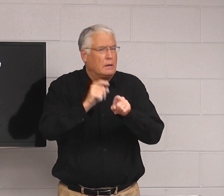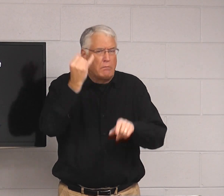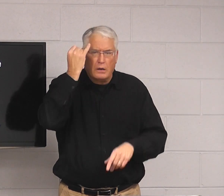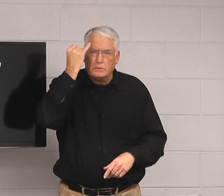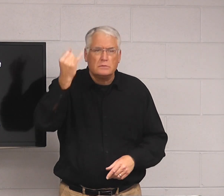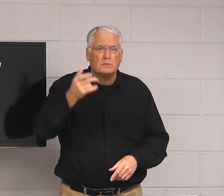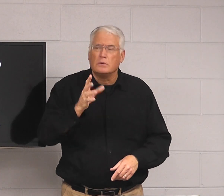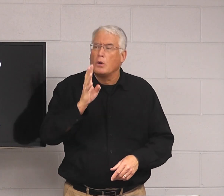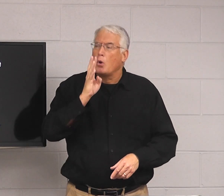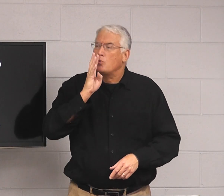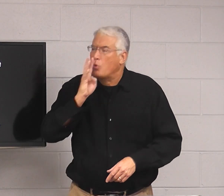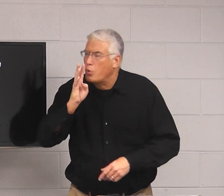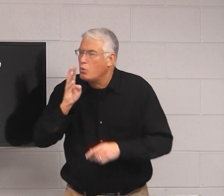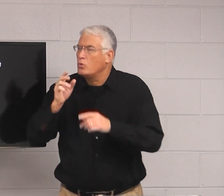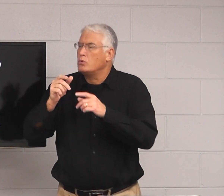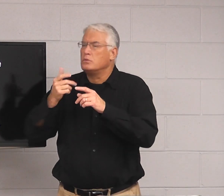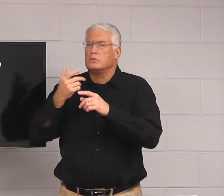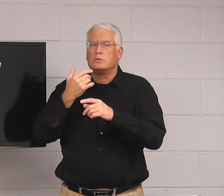And, it's the same idea of speaking